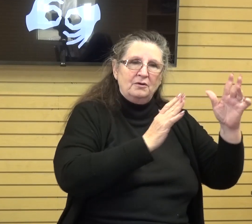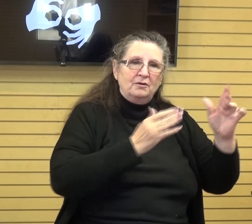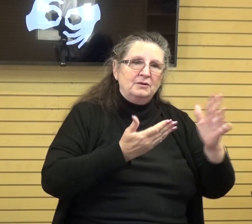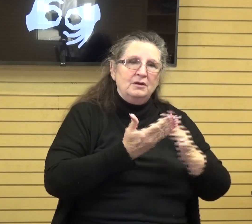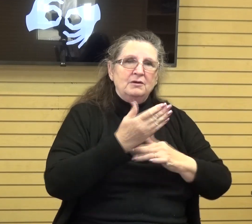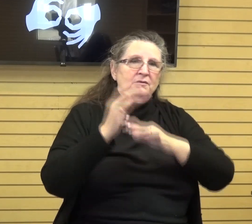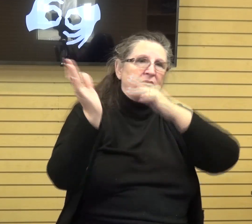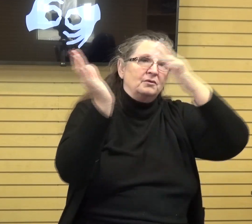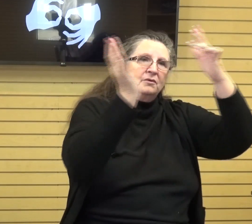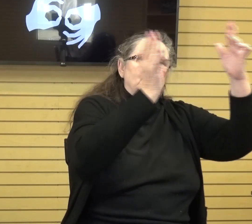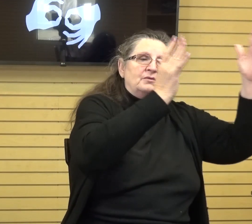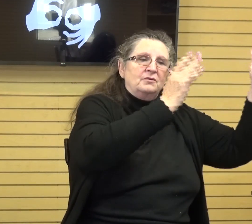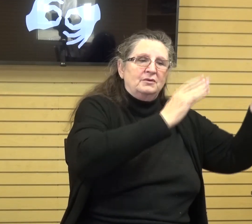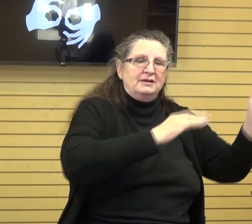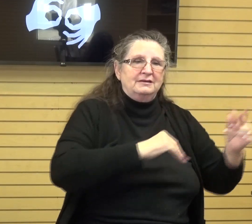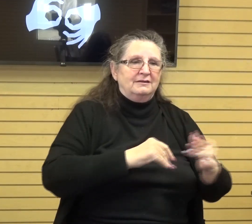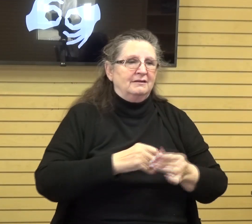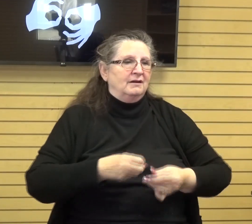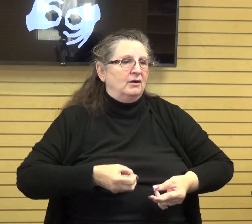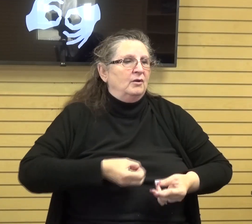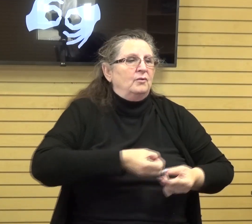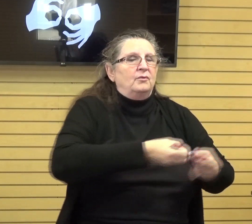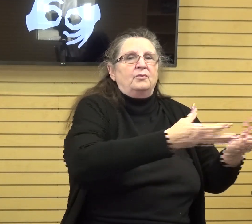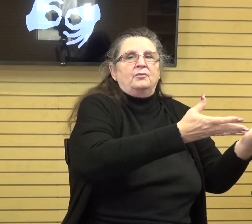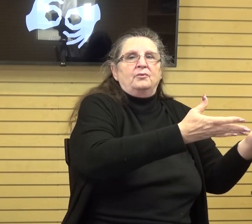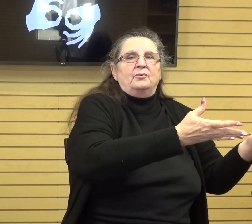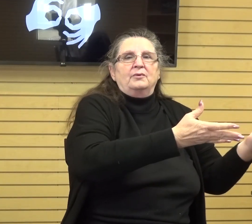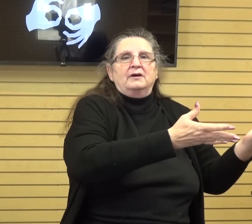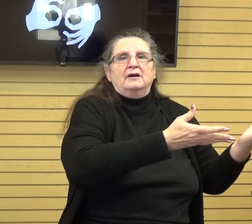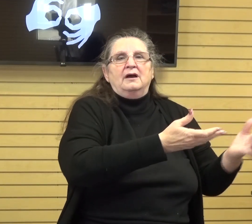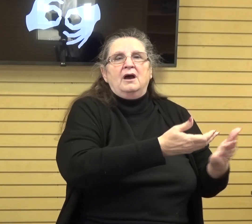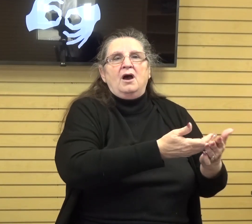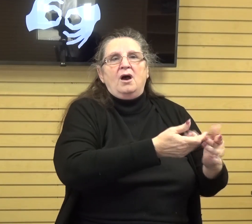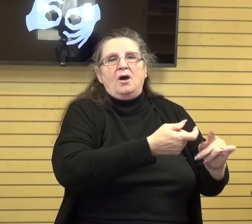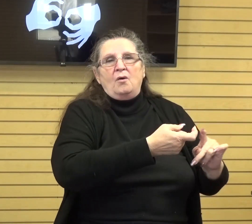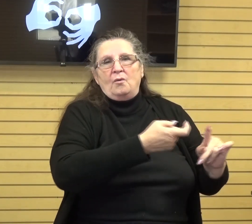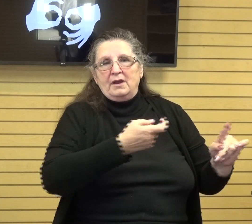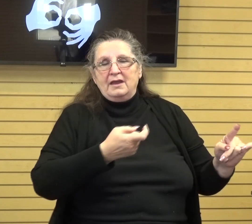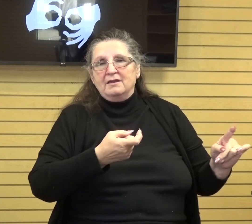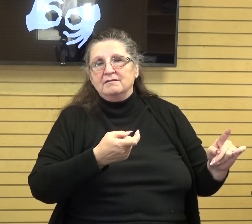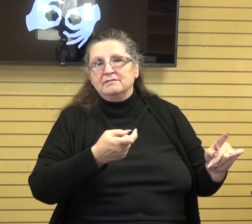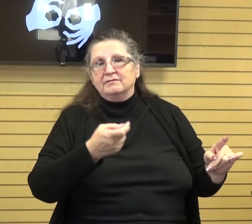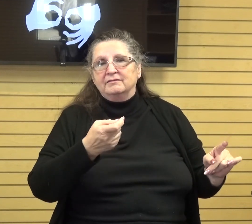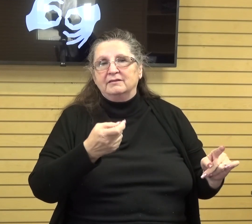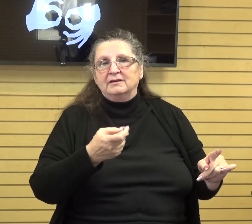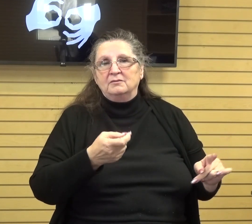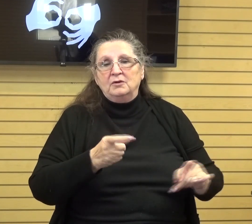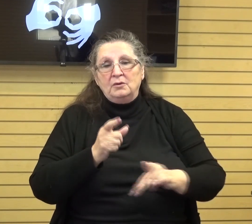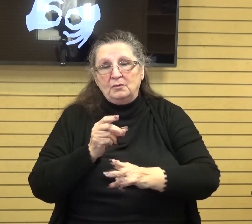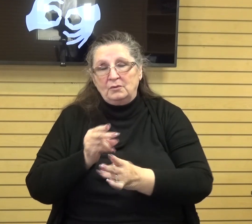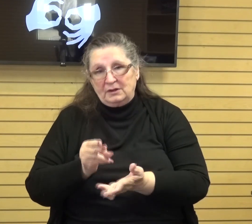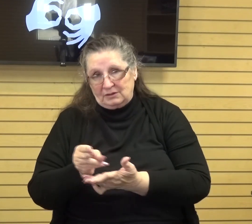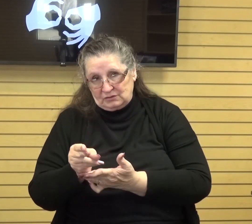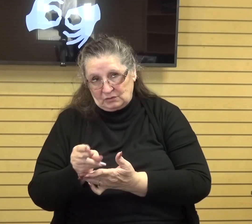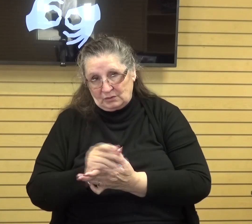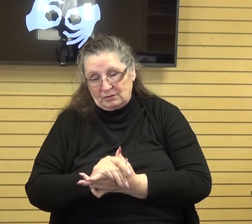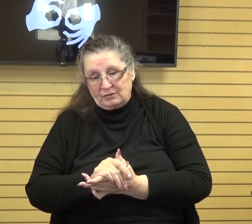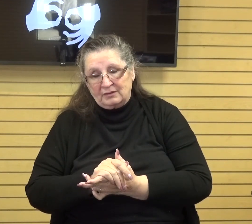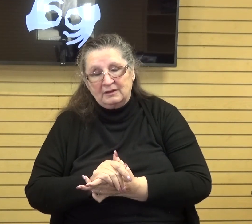blow away out uh away from uh what is true and they're just blowing and we